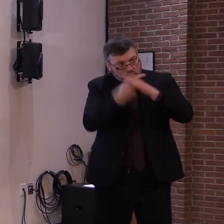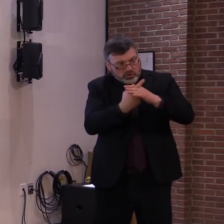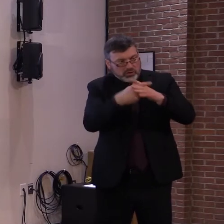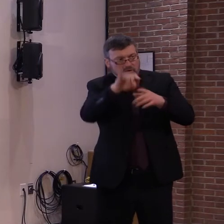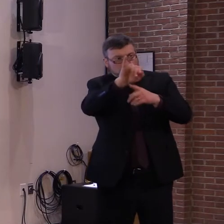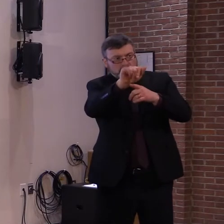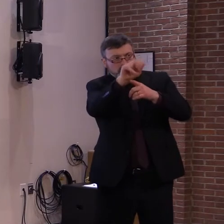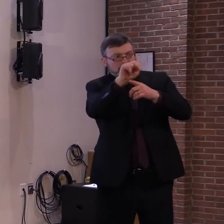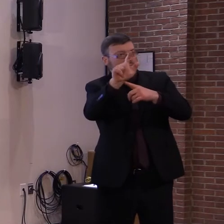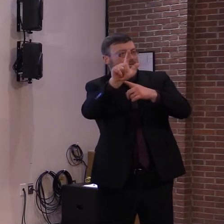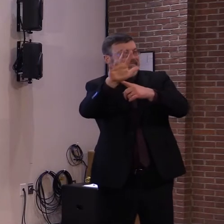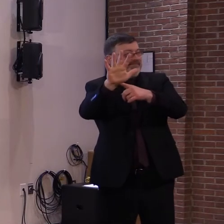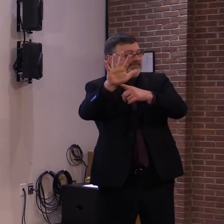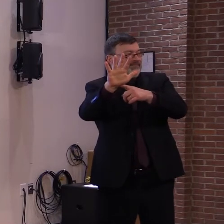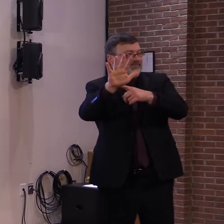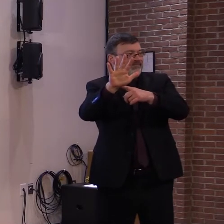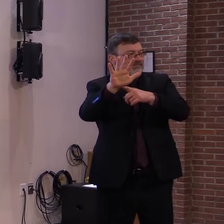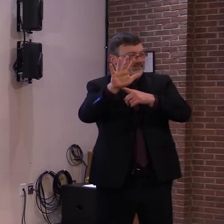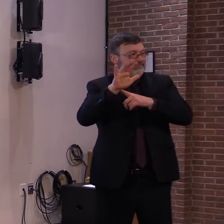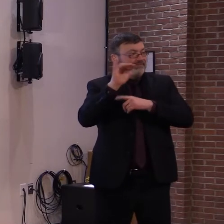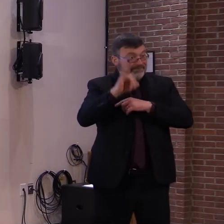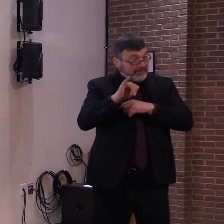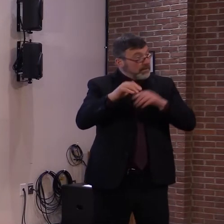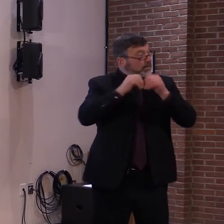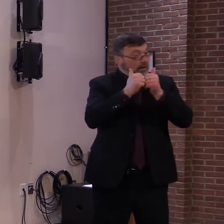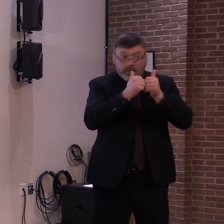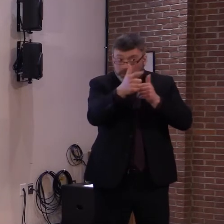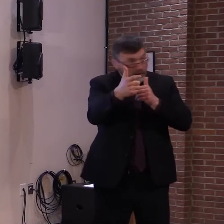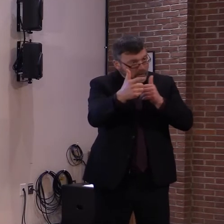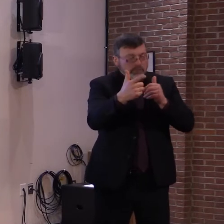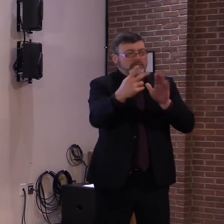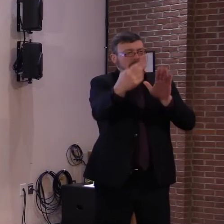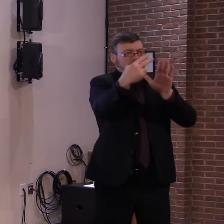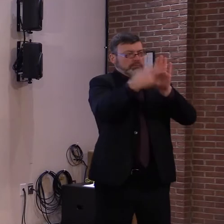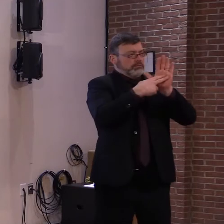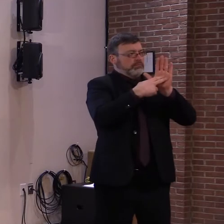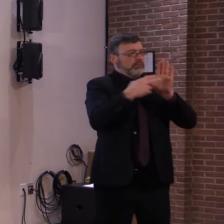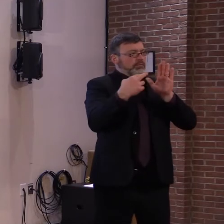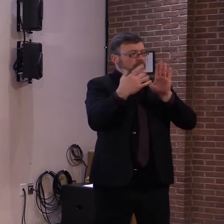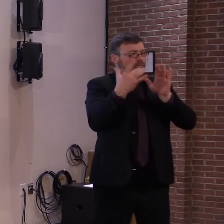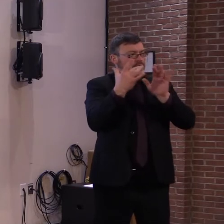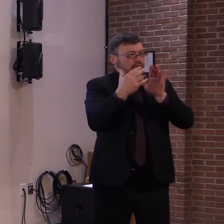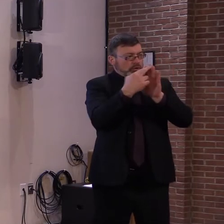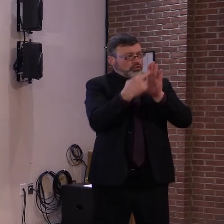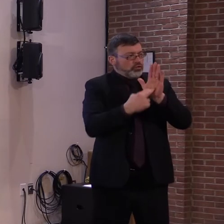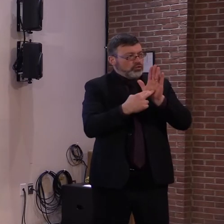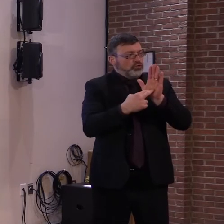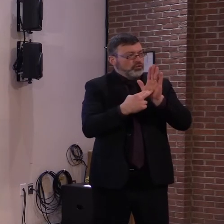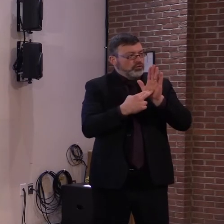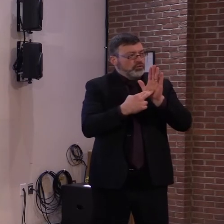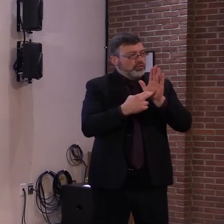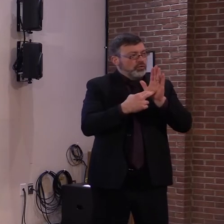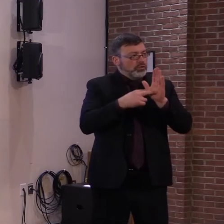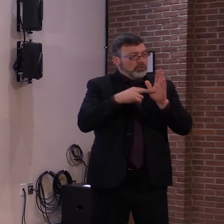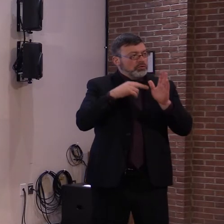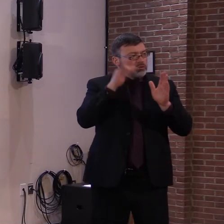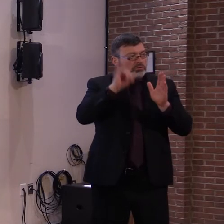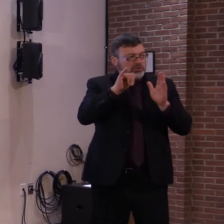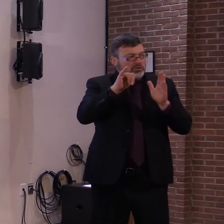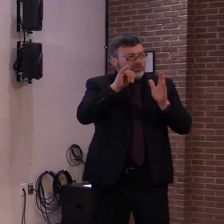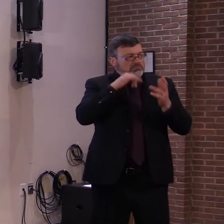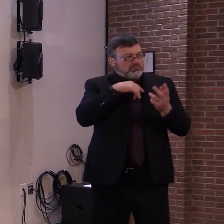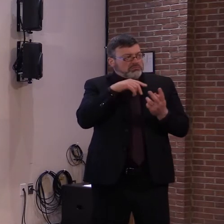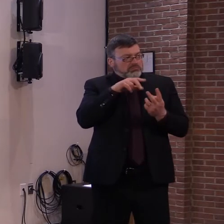register online or by calling. We will share the website and phone number when we get closer to the 25th,